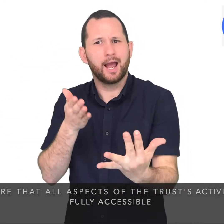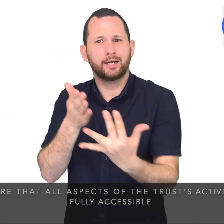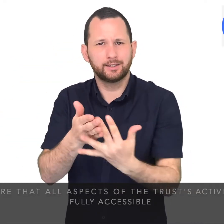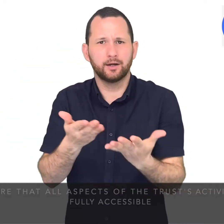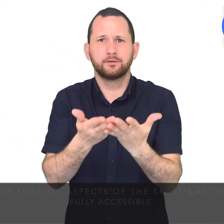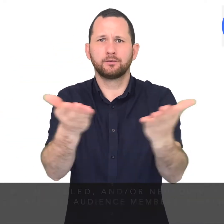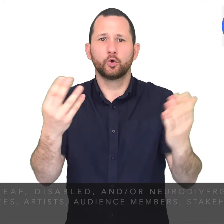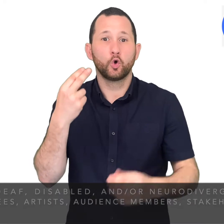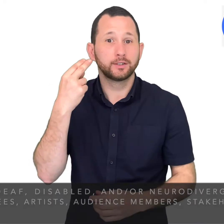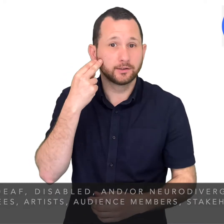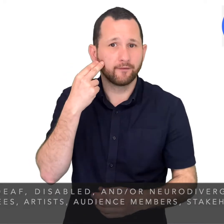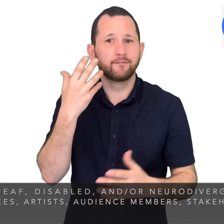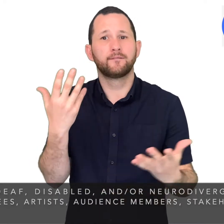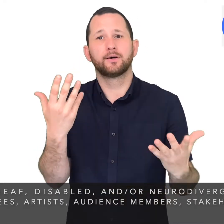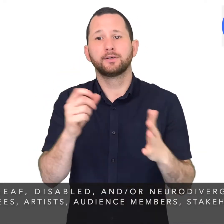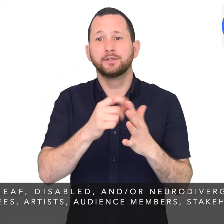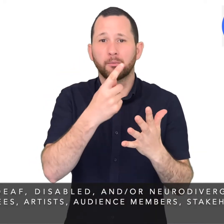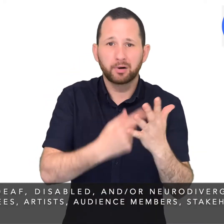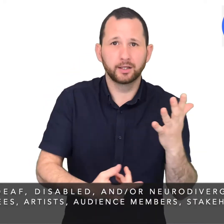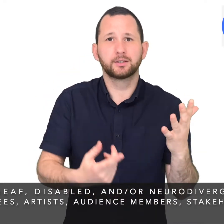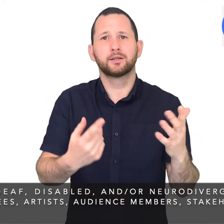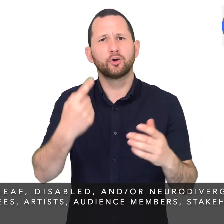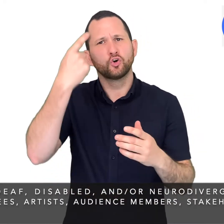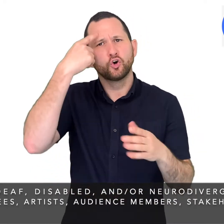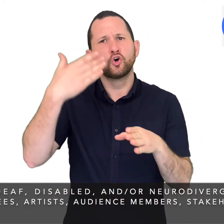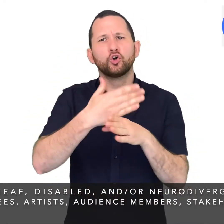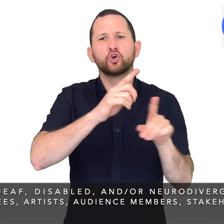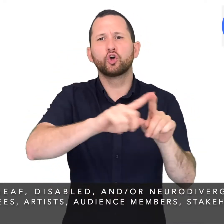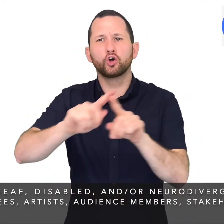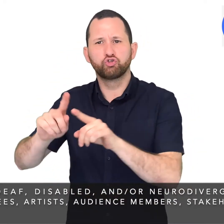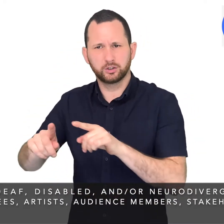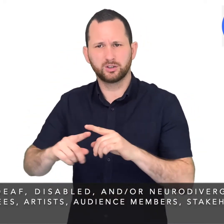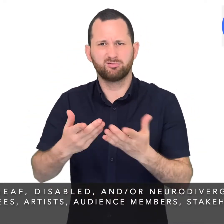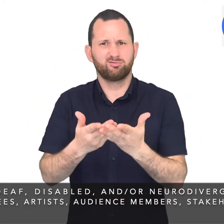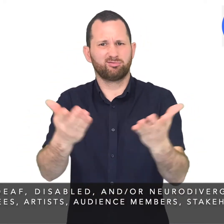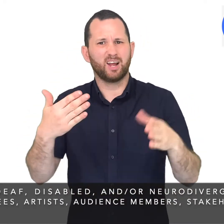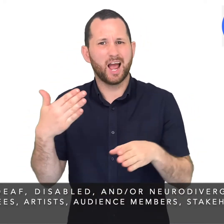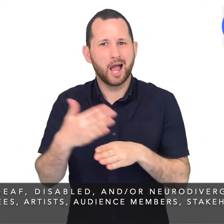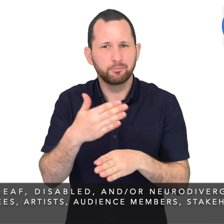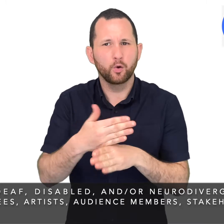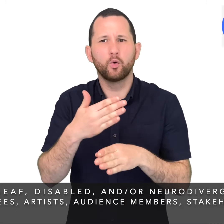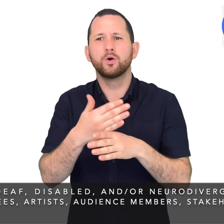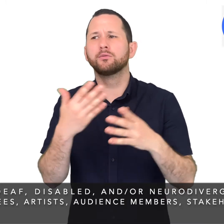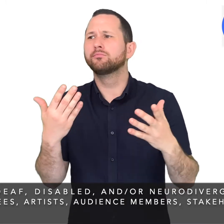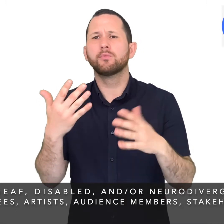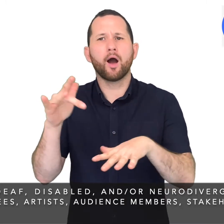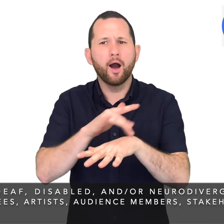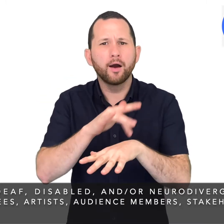to deaf, disabled and or neurodivergent employees, artists,